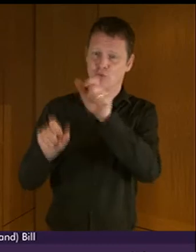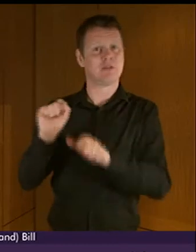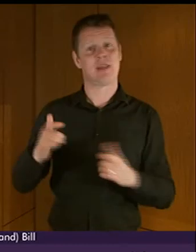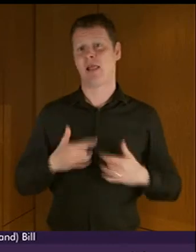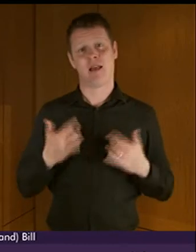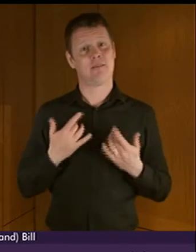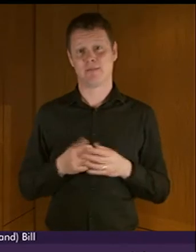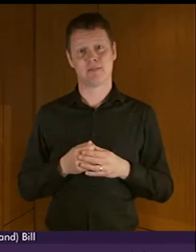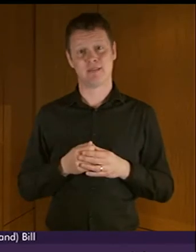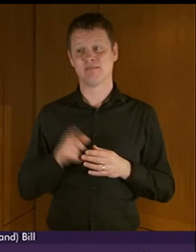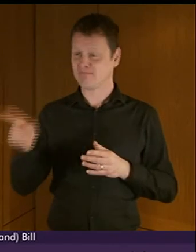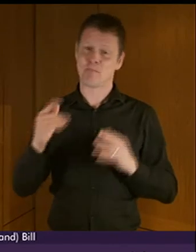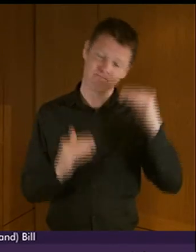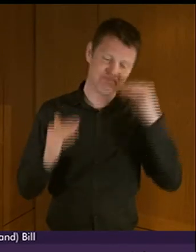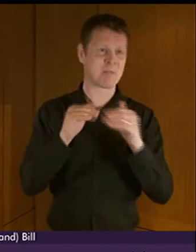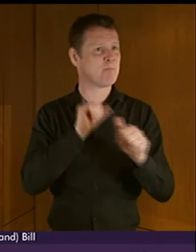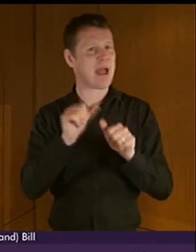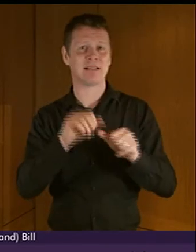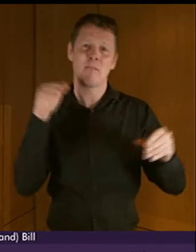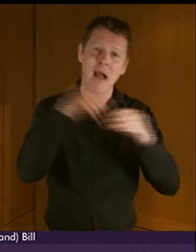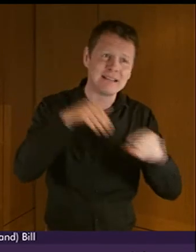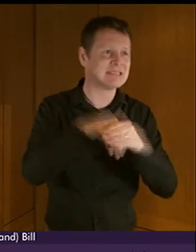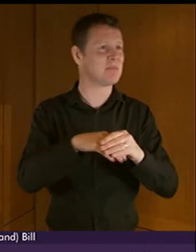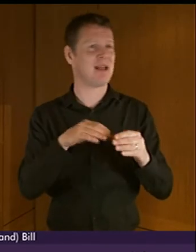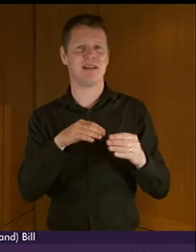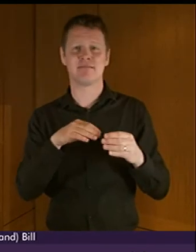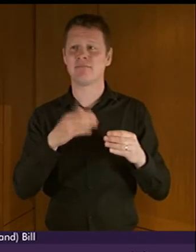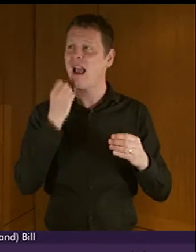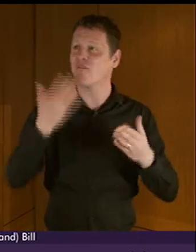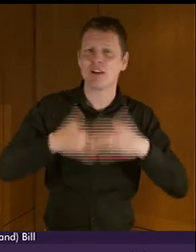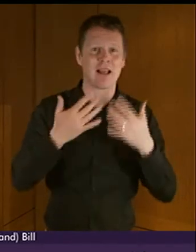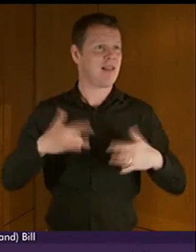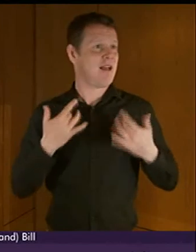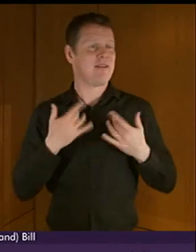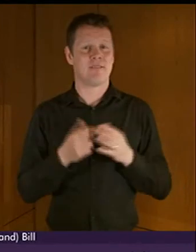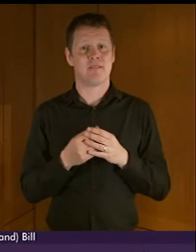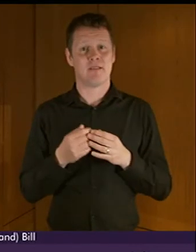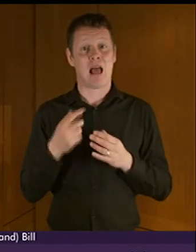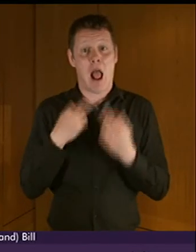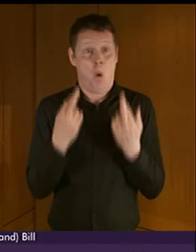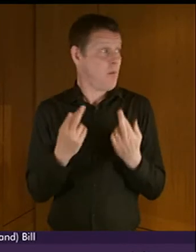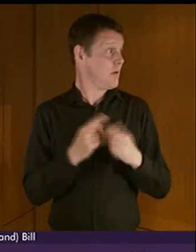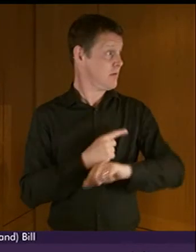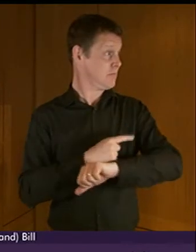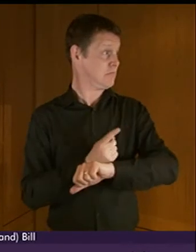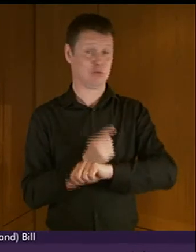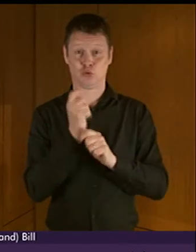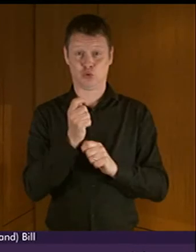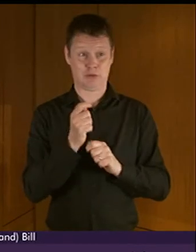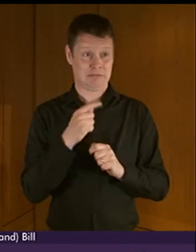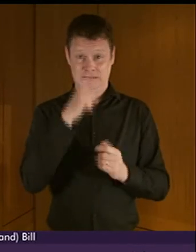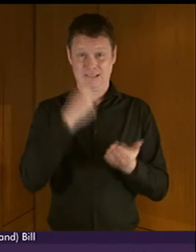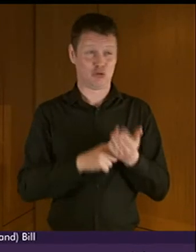them come to better participate in all aspects of daily life I hope come decision time that the whole chamber